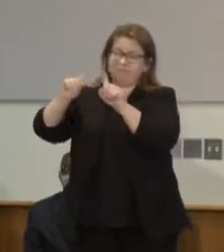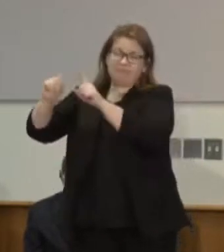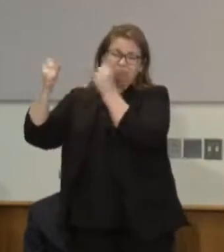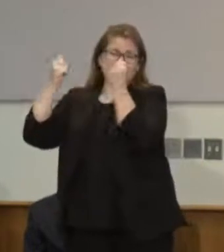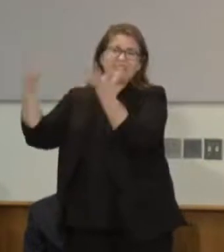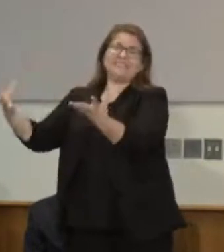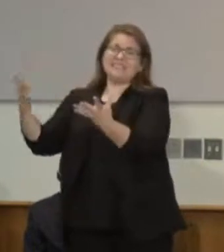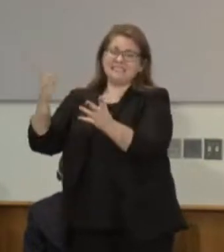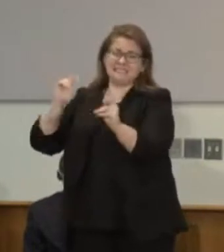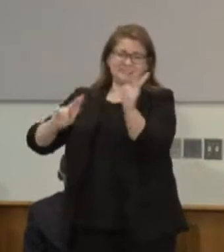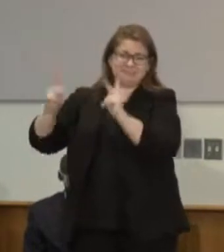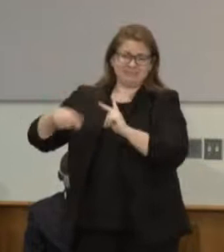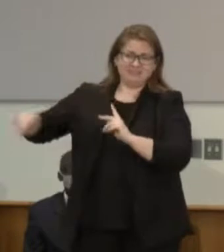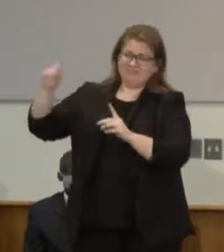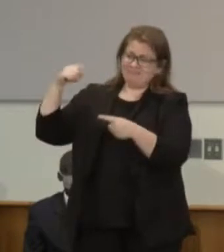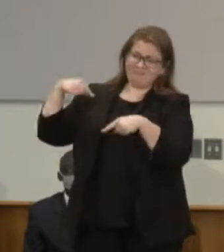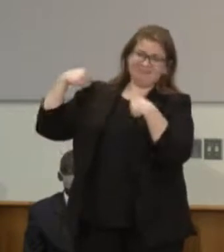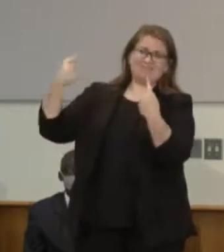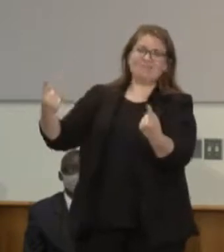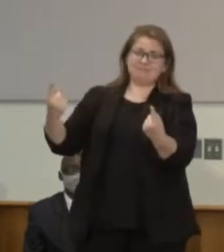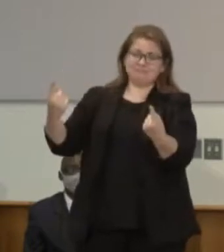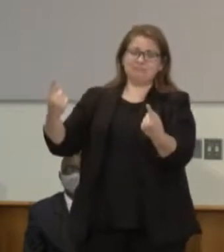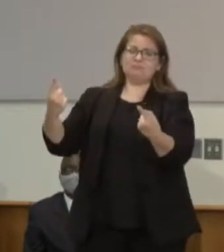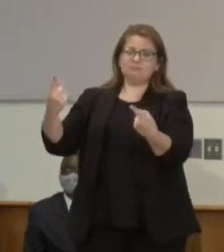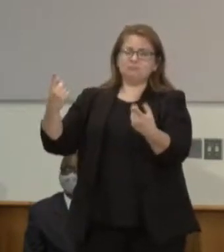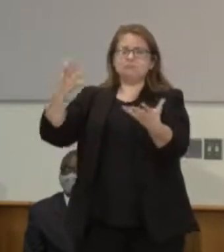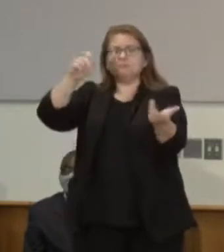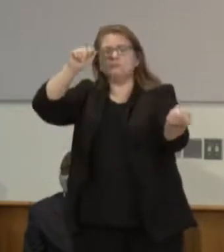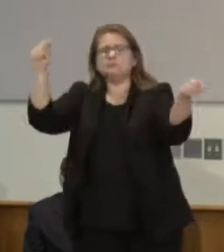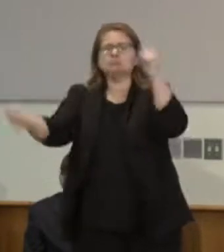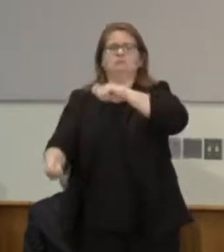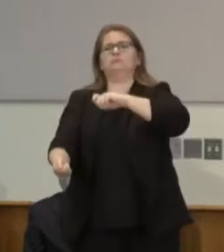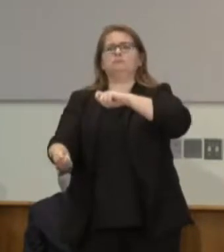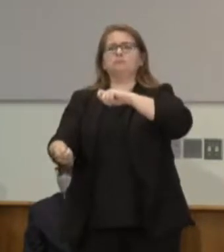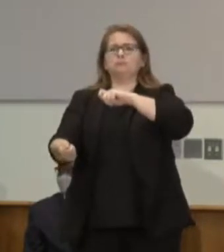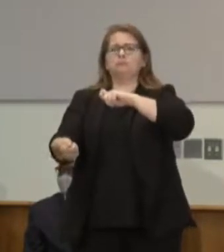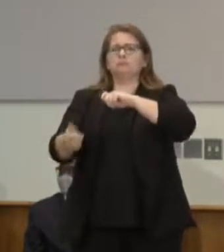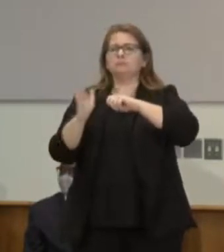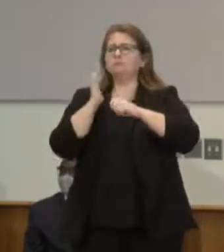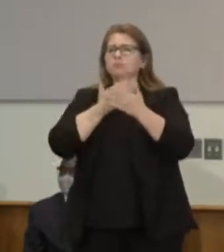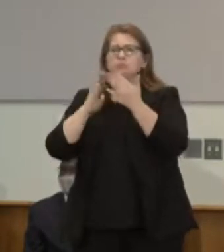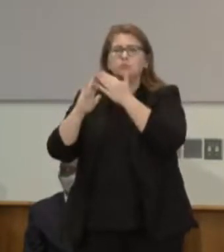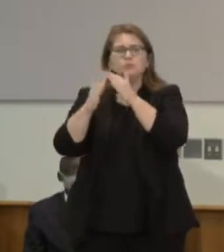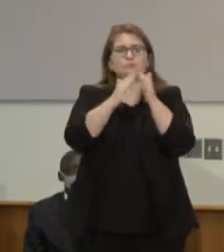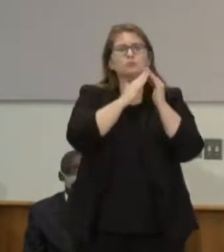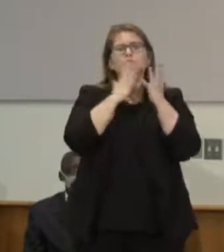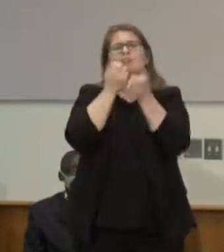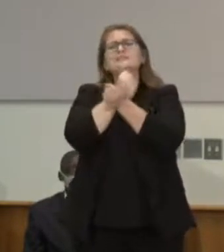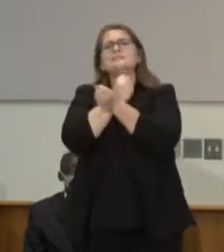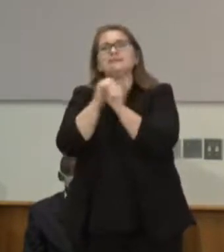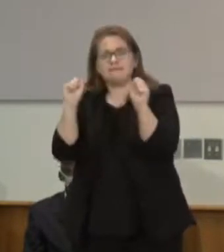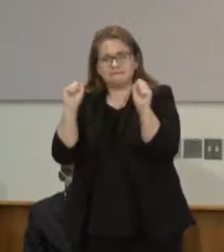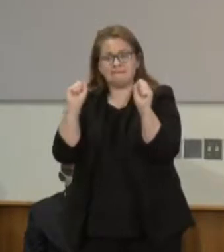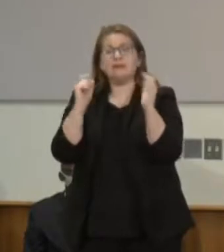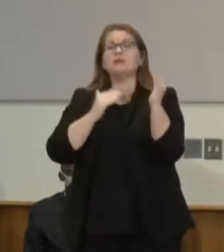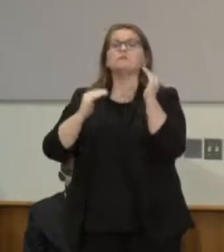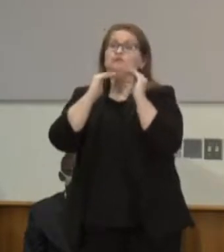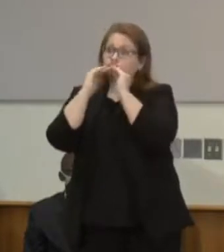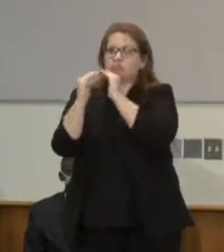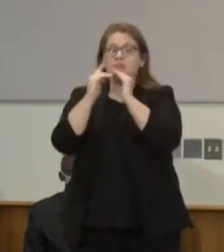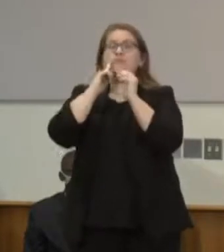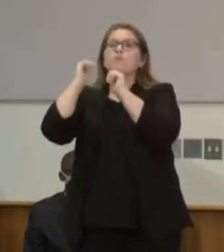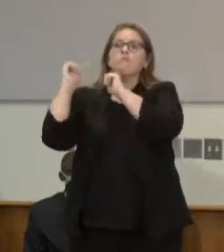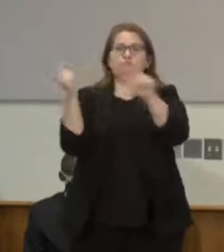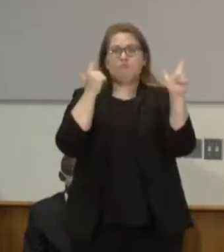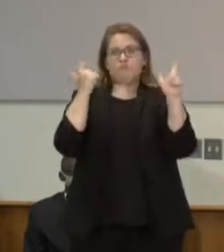work together to enact change so that our communities can be safe and just for all of us. The